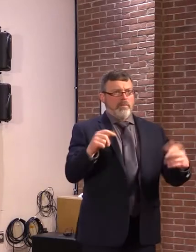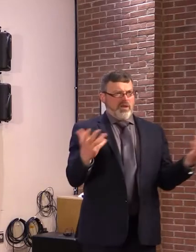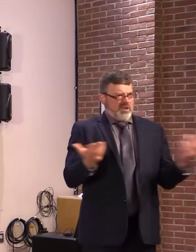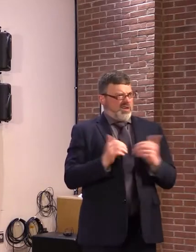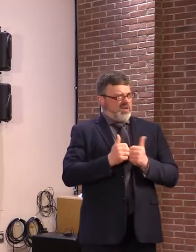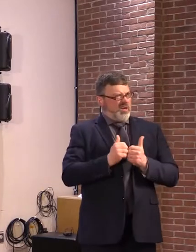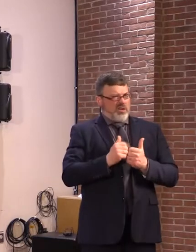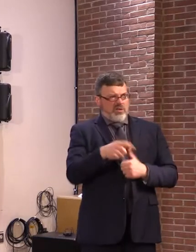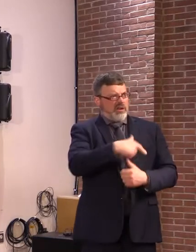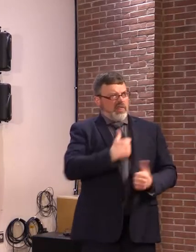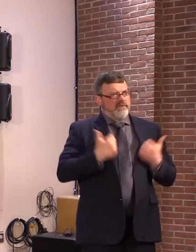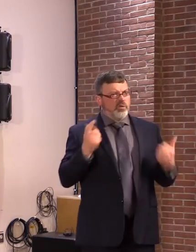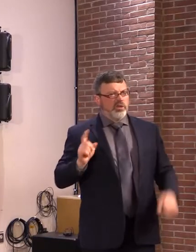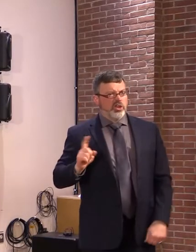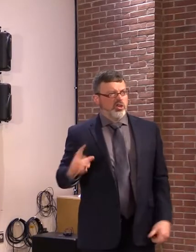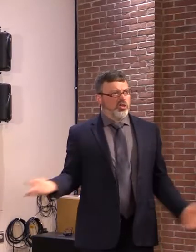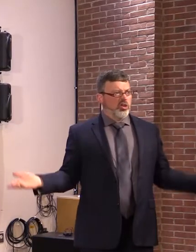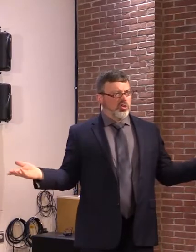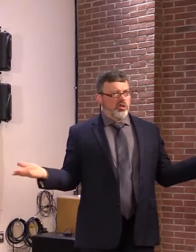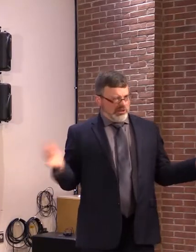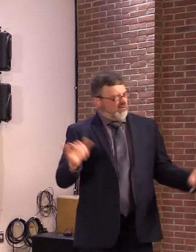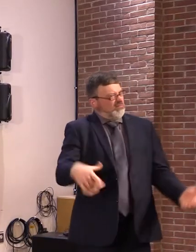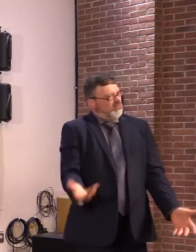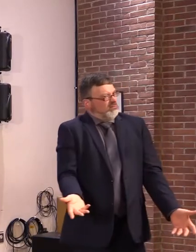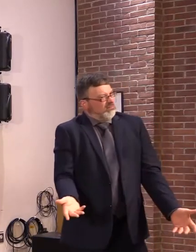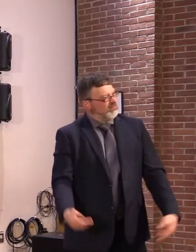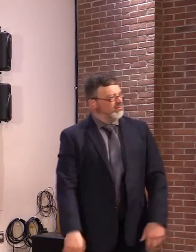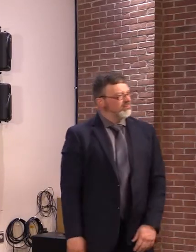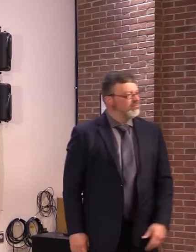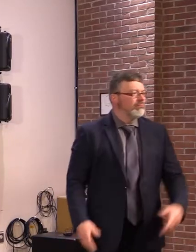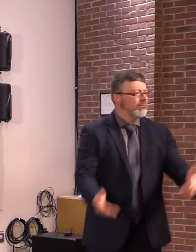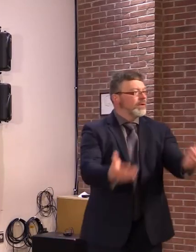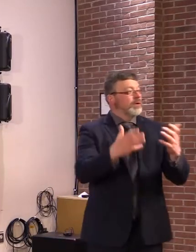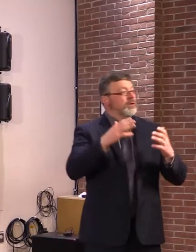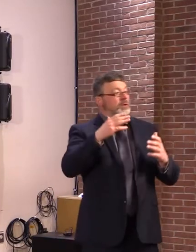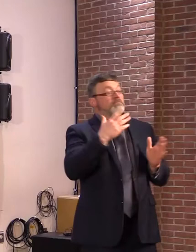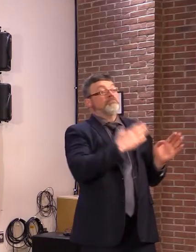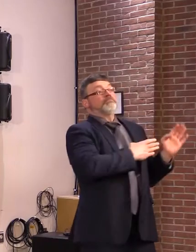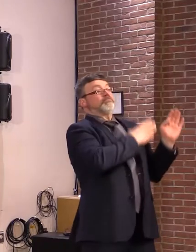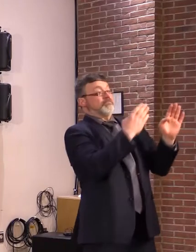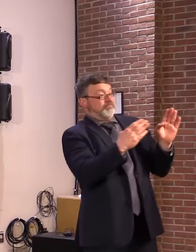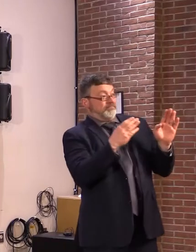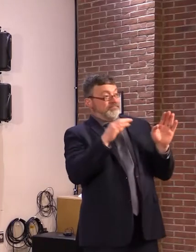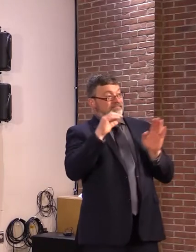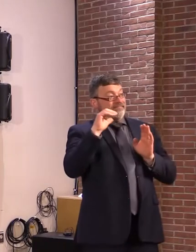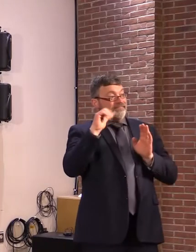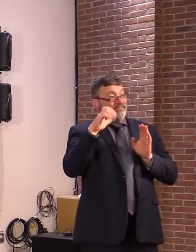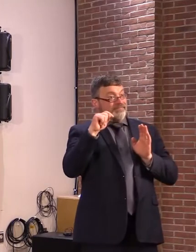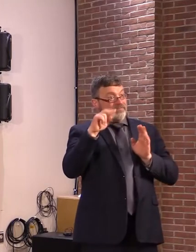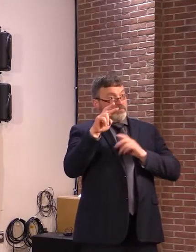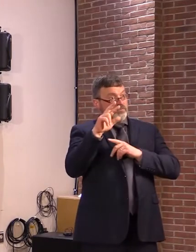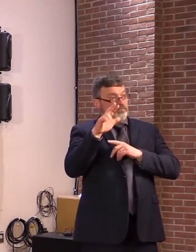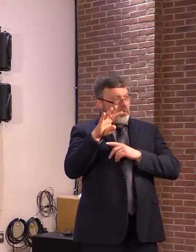within S 234 and other Act 250 bills moving through the House and Senate right now that make